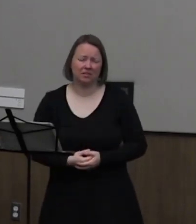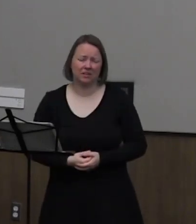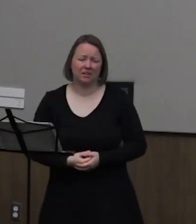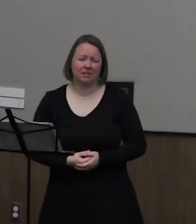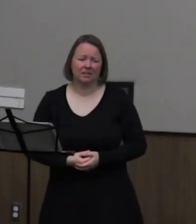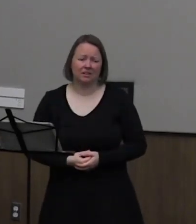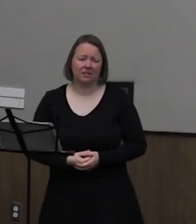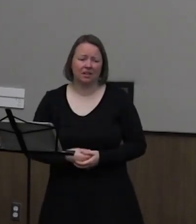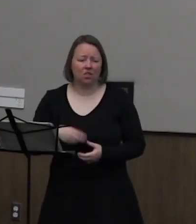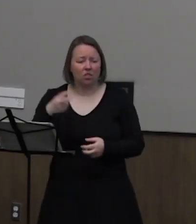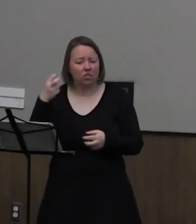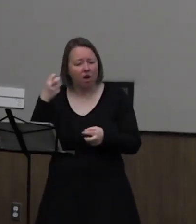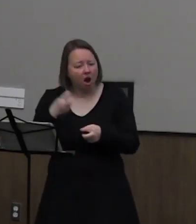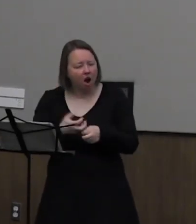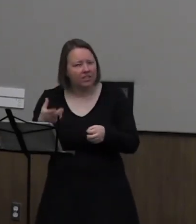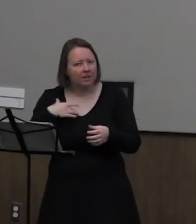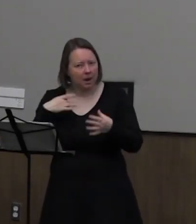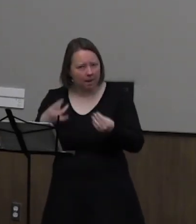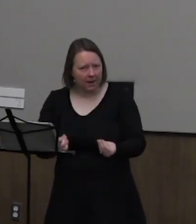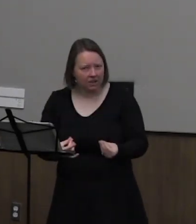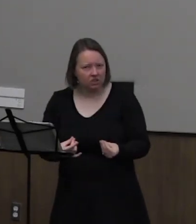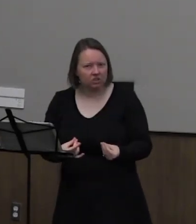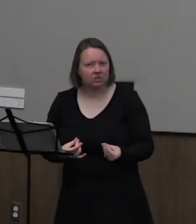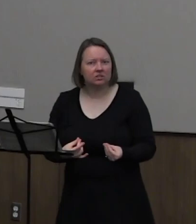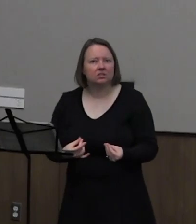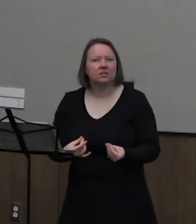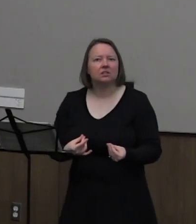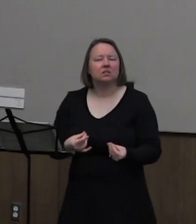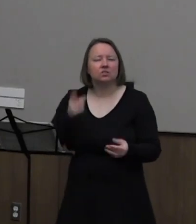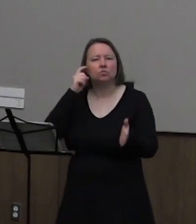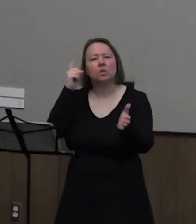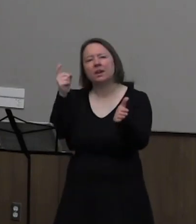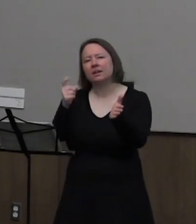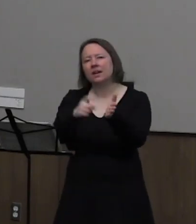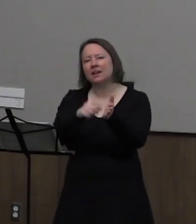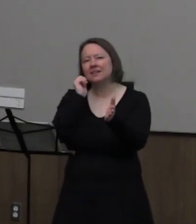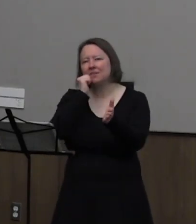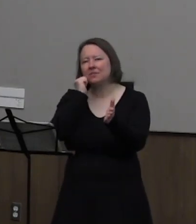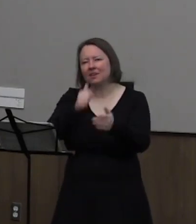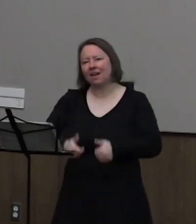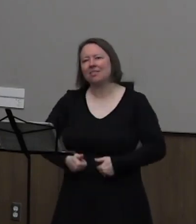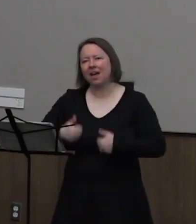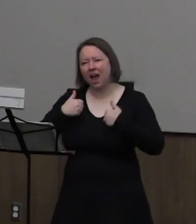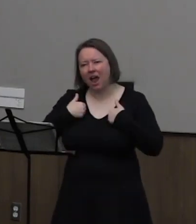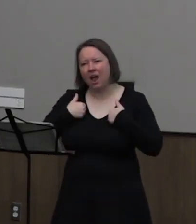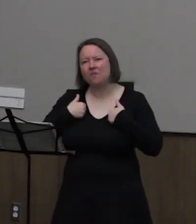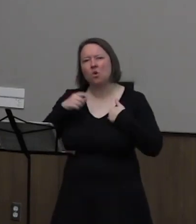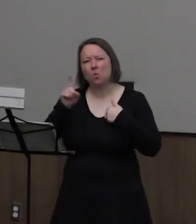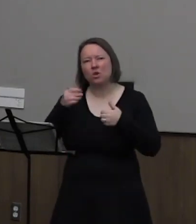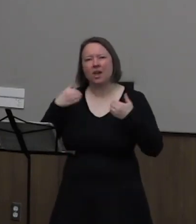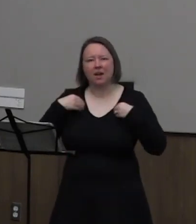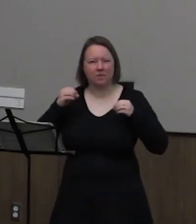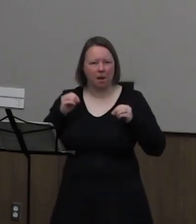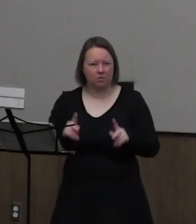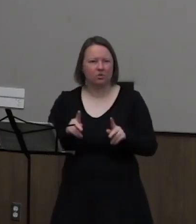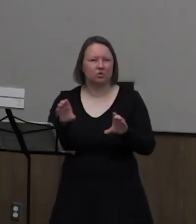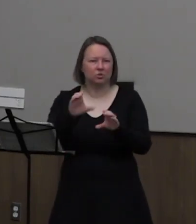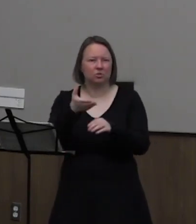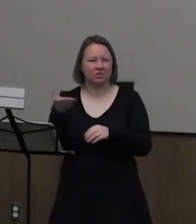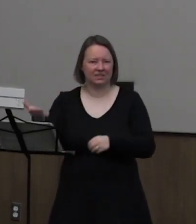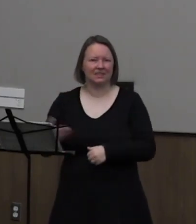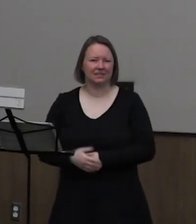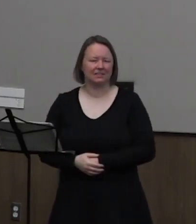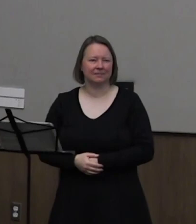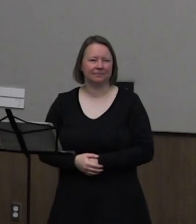thing about compassion is recognizing in your day-to-day life where you have an opportunity to do those things.